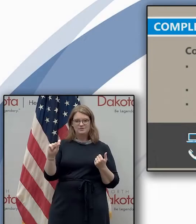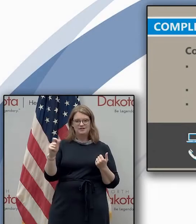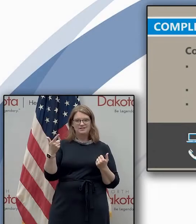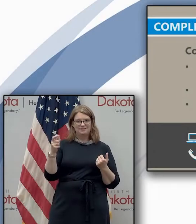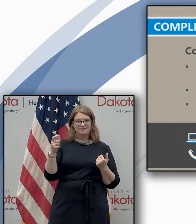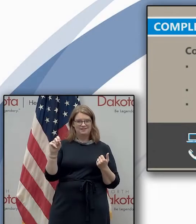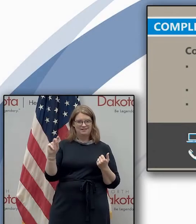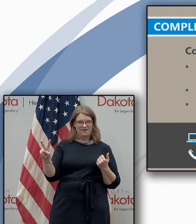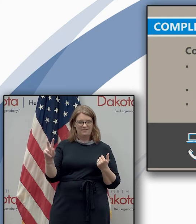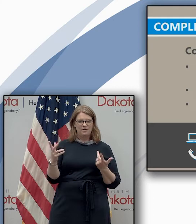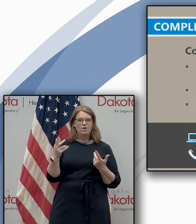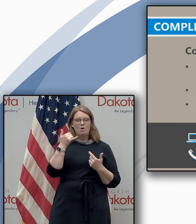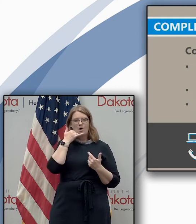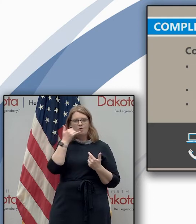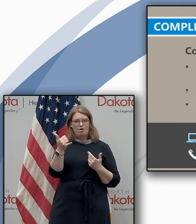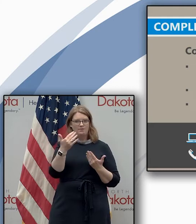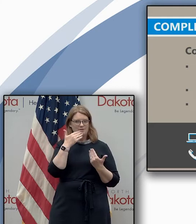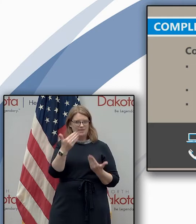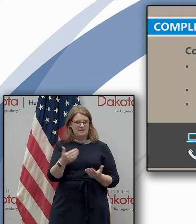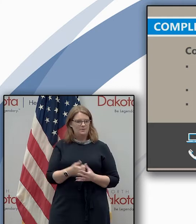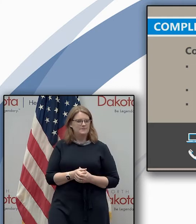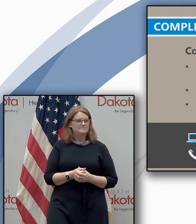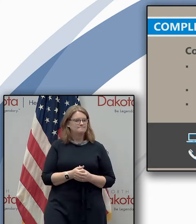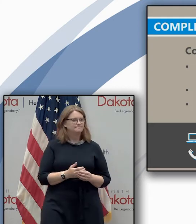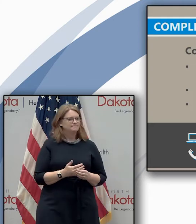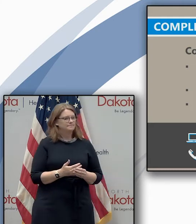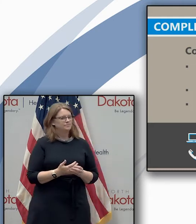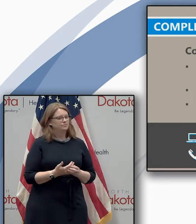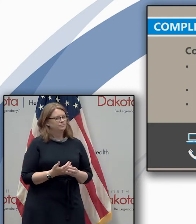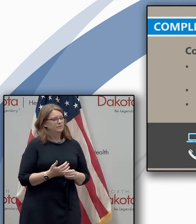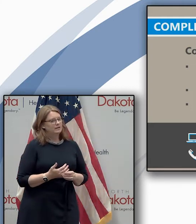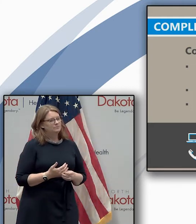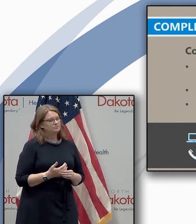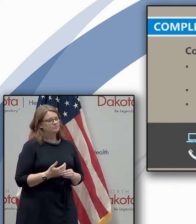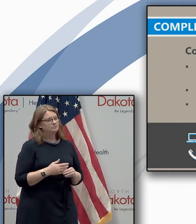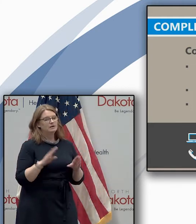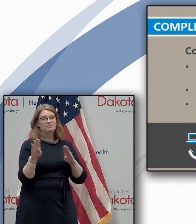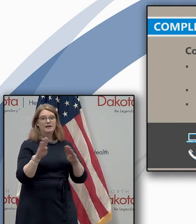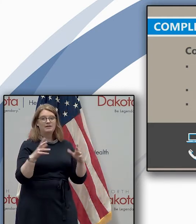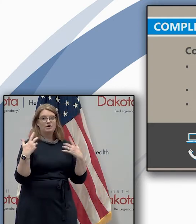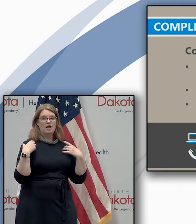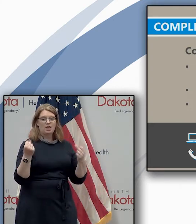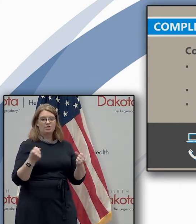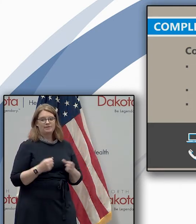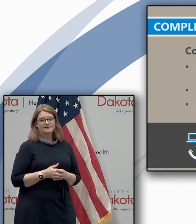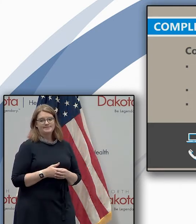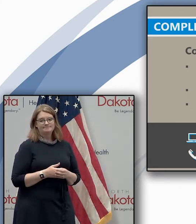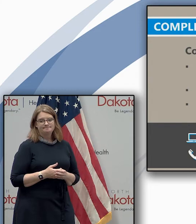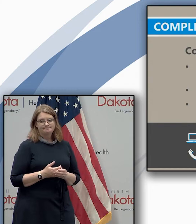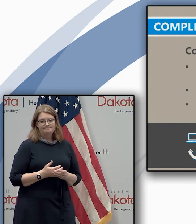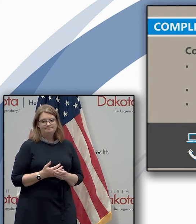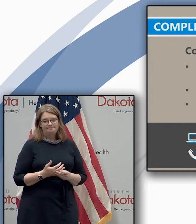listed there but thank you for getting that done uh behavioral health update is the next topic